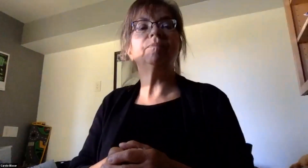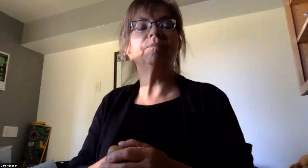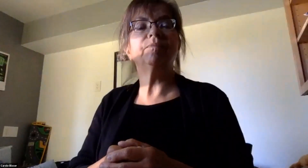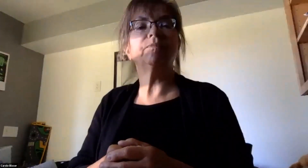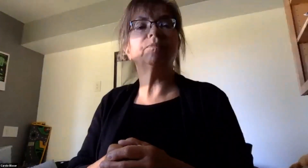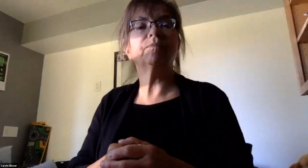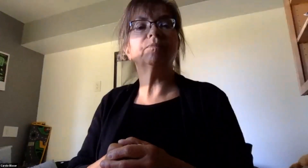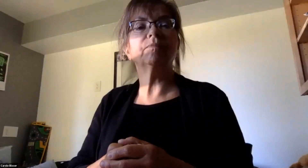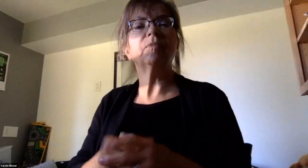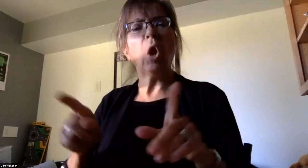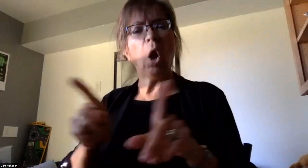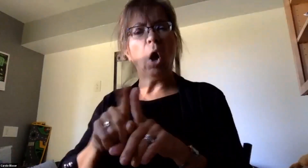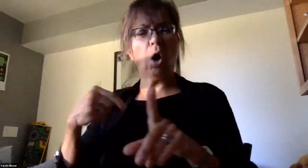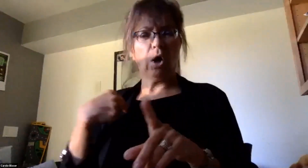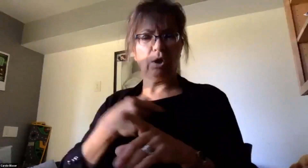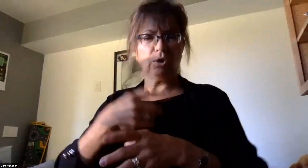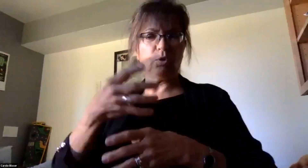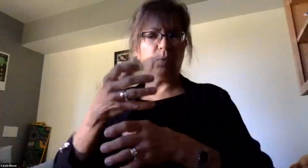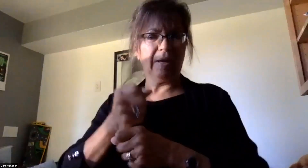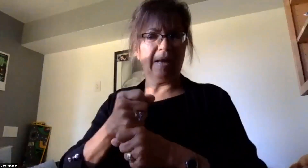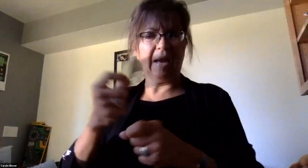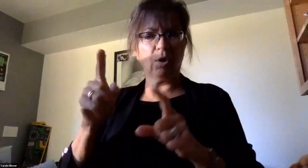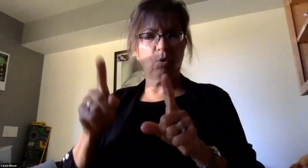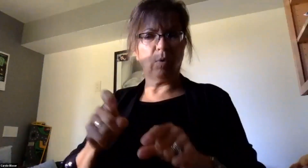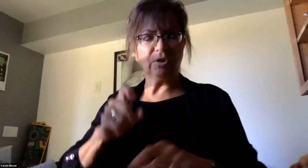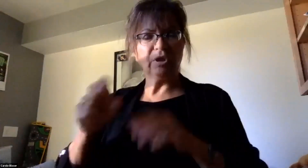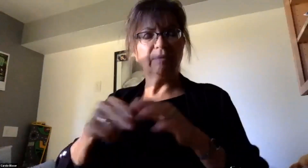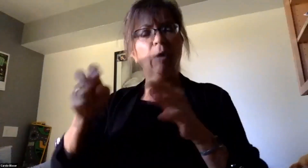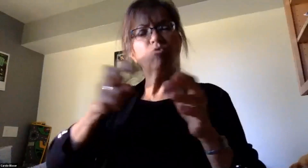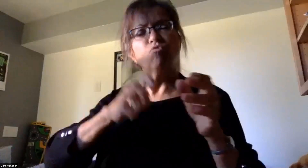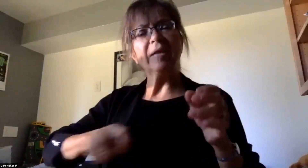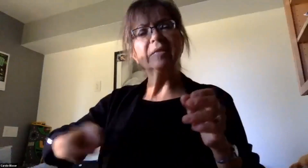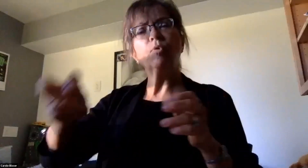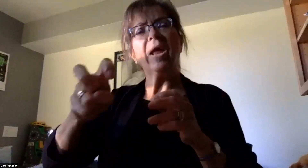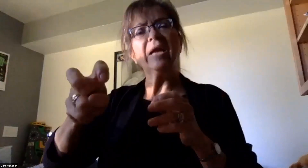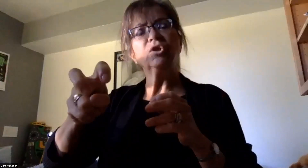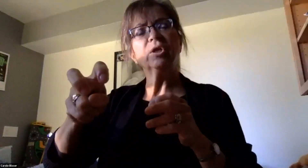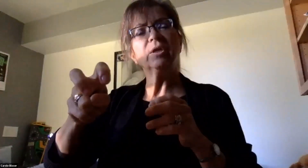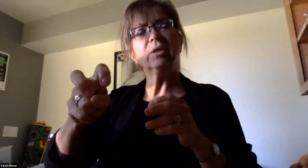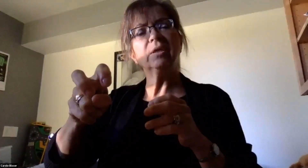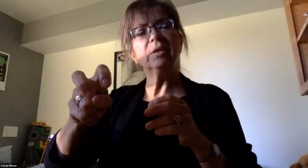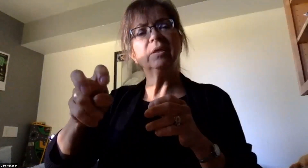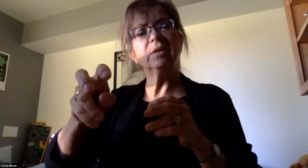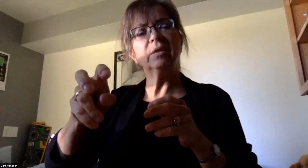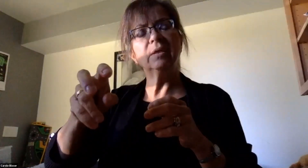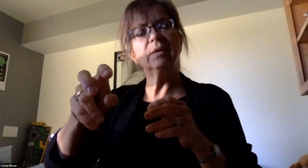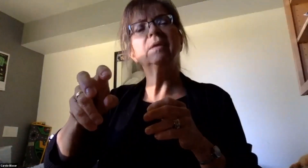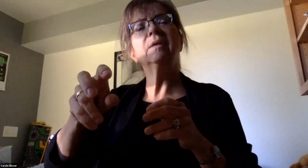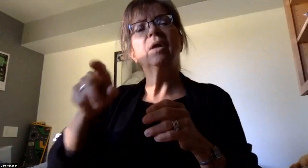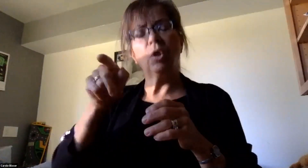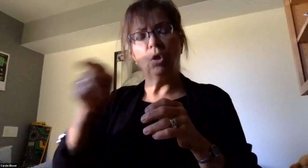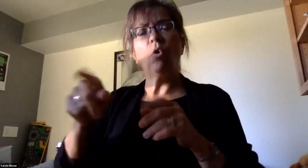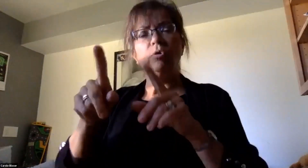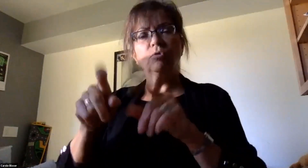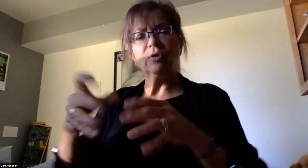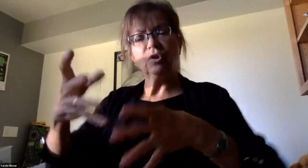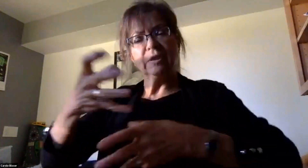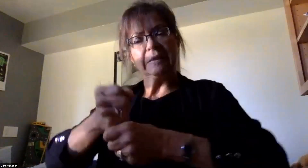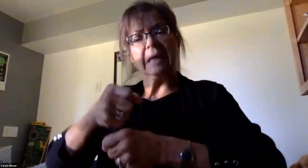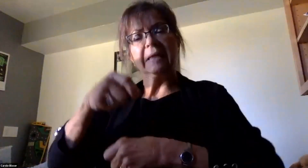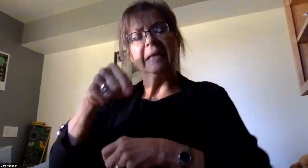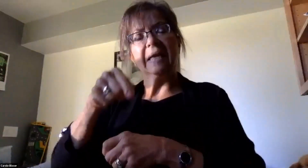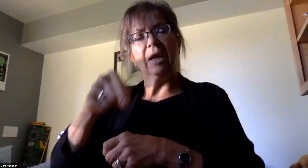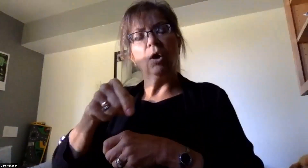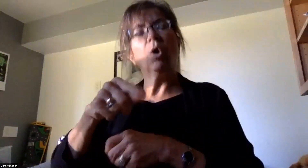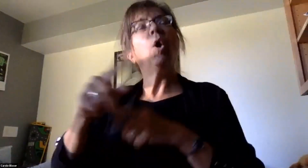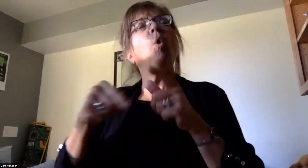We also received a couple questions about transportation, which as Mr. Allen indicated have been consolidated here. But